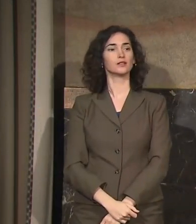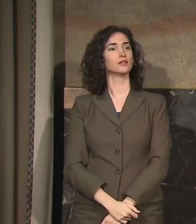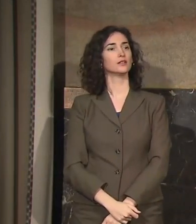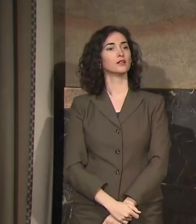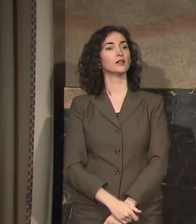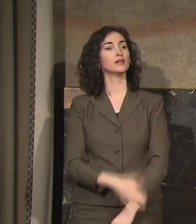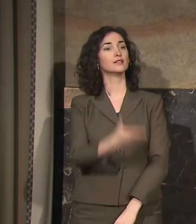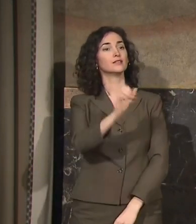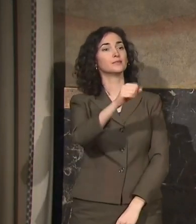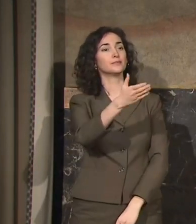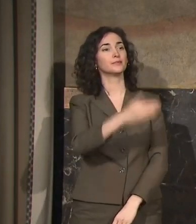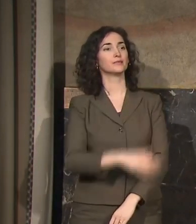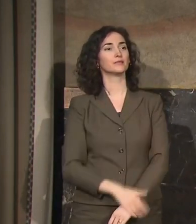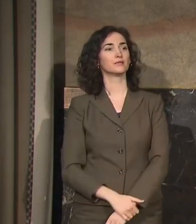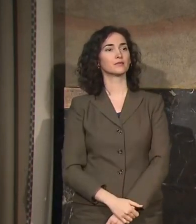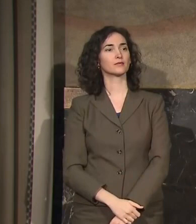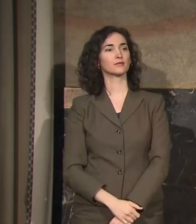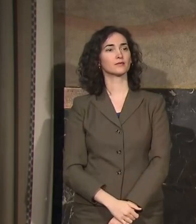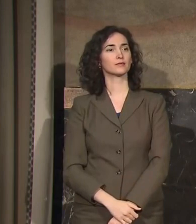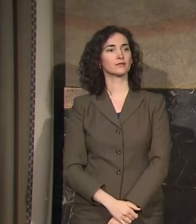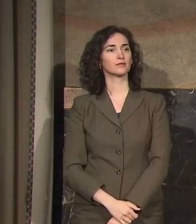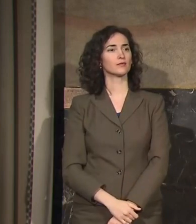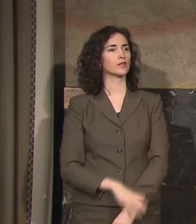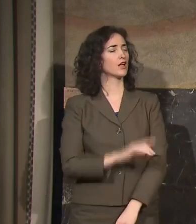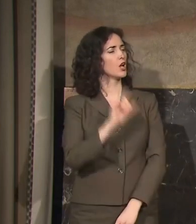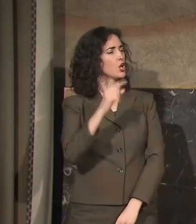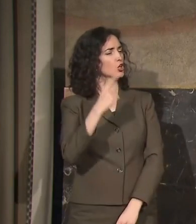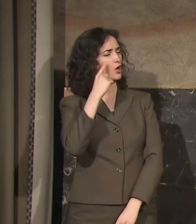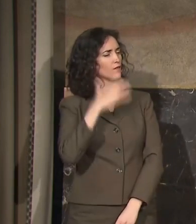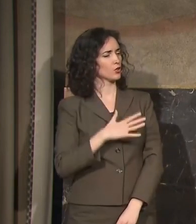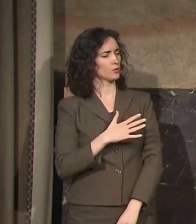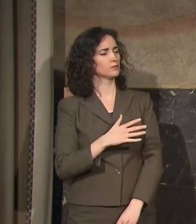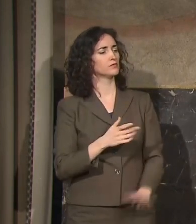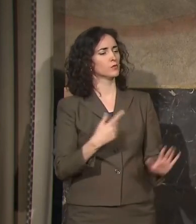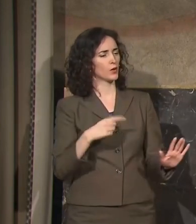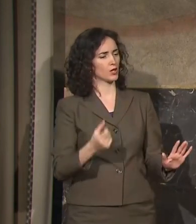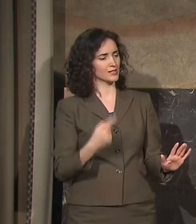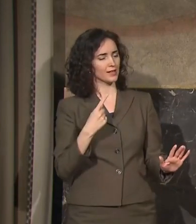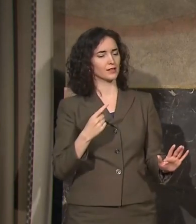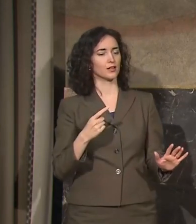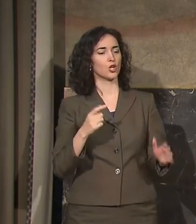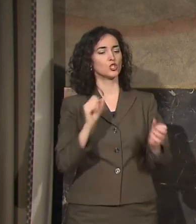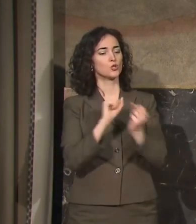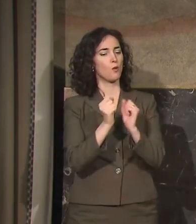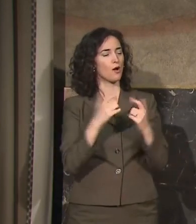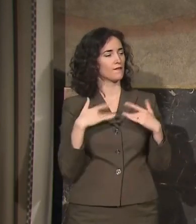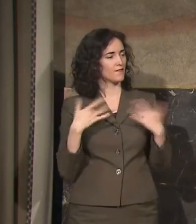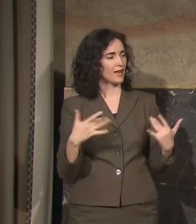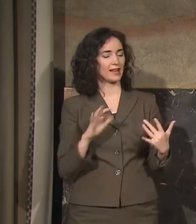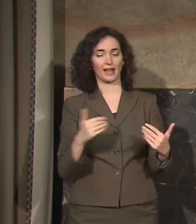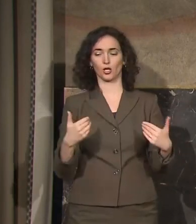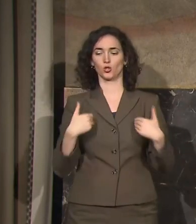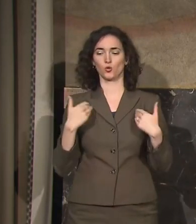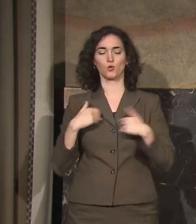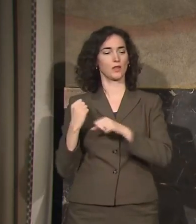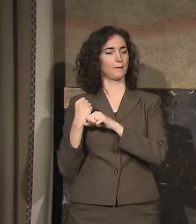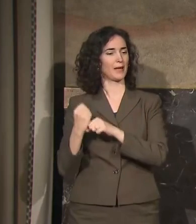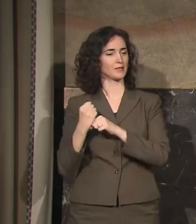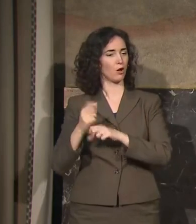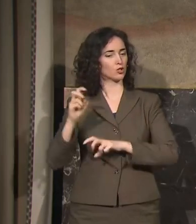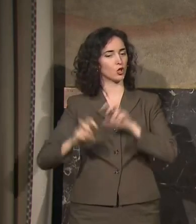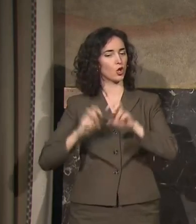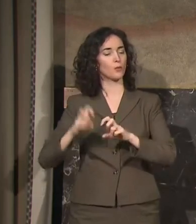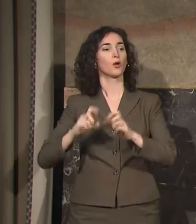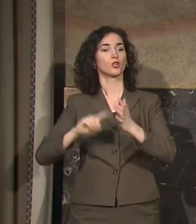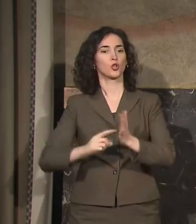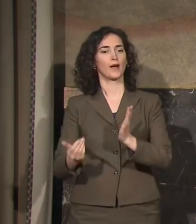Yes, sir. We understand some sporting events, particularly like youth baseball tournaments, are resuming this weekend and